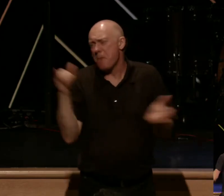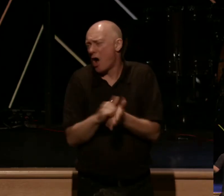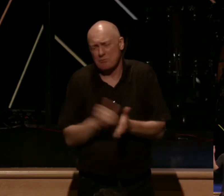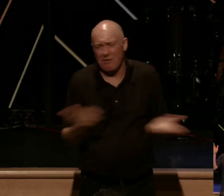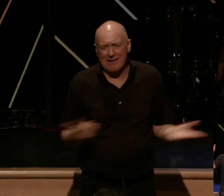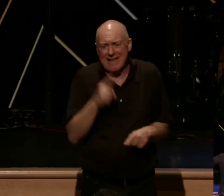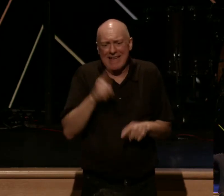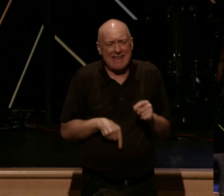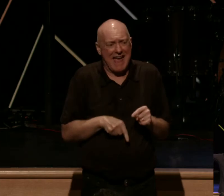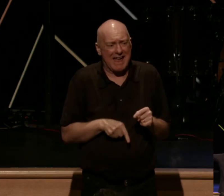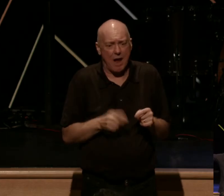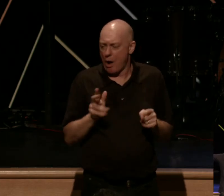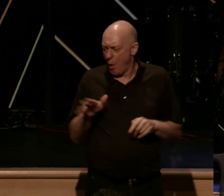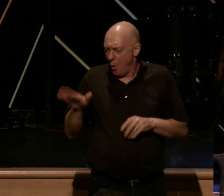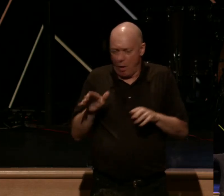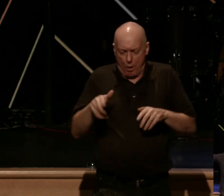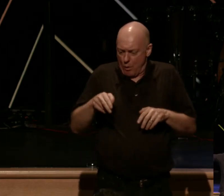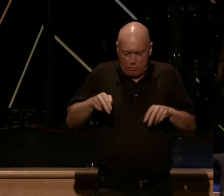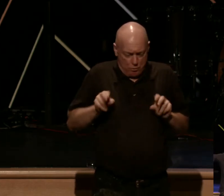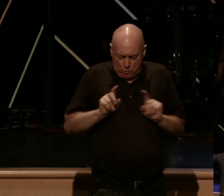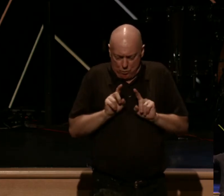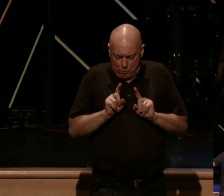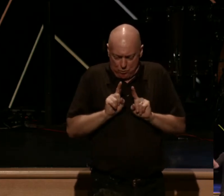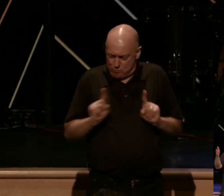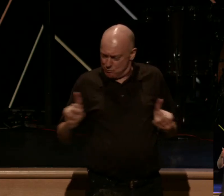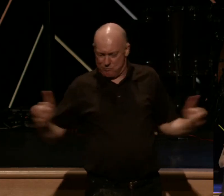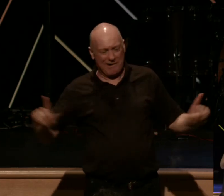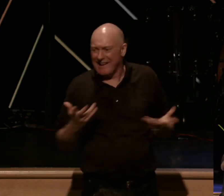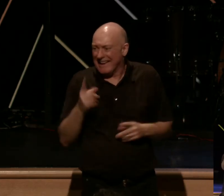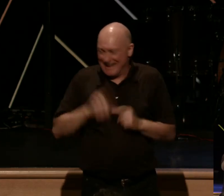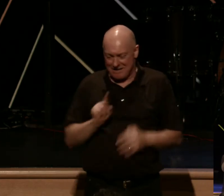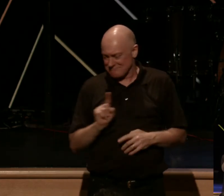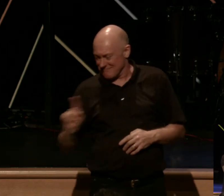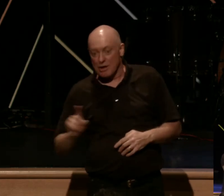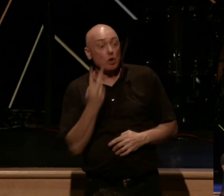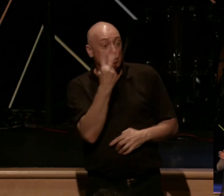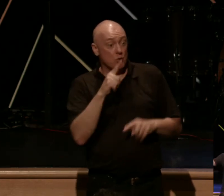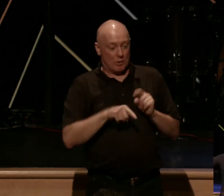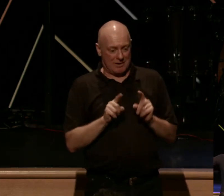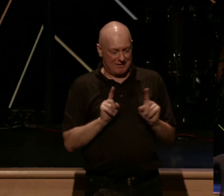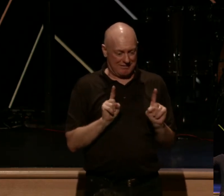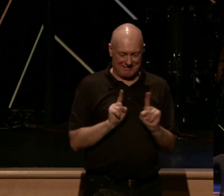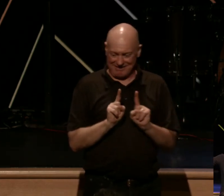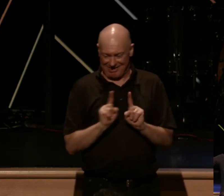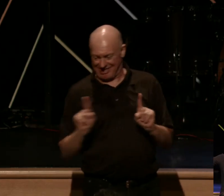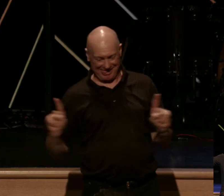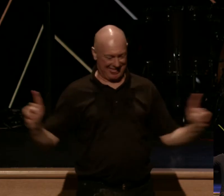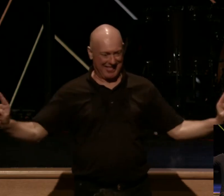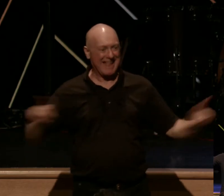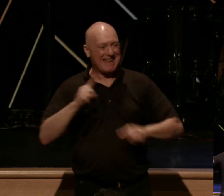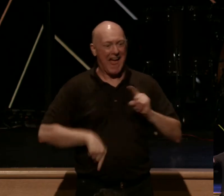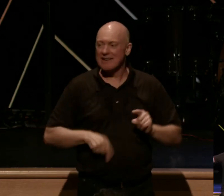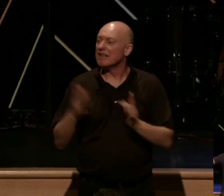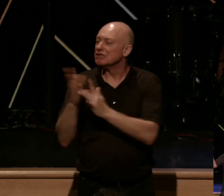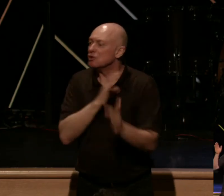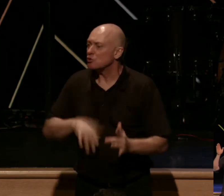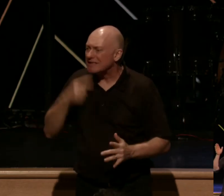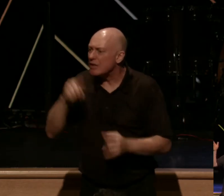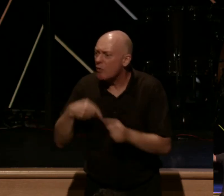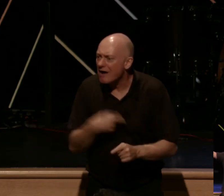can't walk in two different directions at the same time. Two can't walk together if they're going in different directions. Jesus Christ is saying to us, let's go this